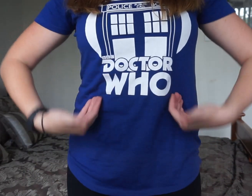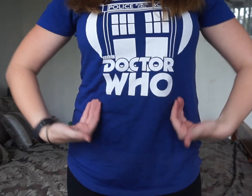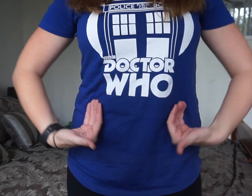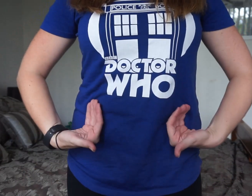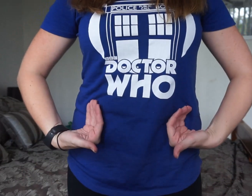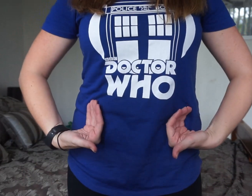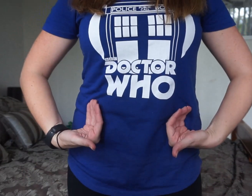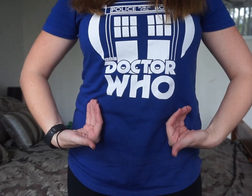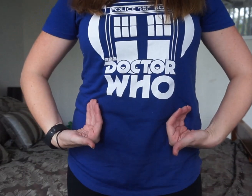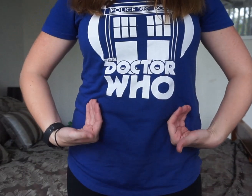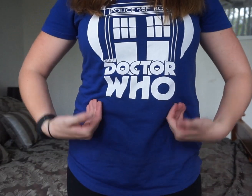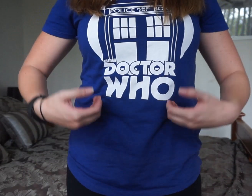Hungry.